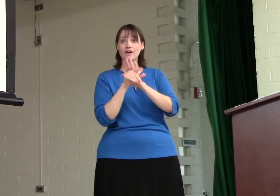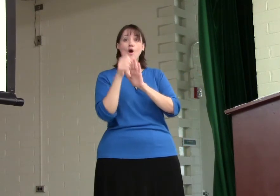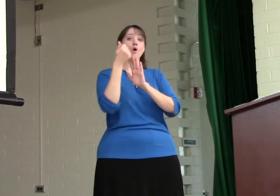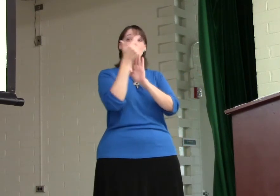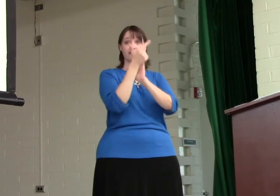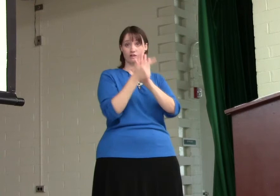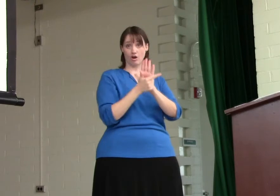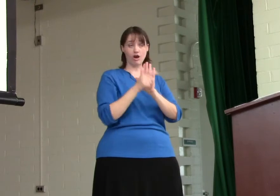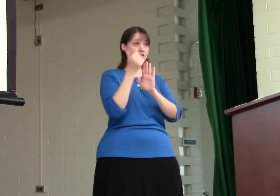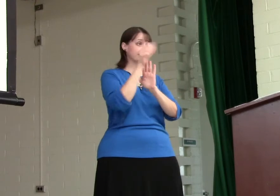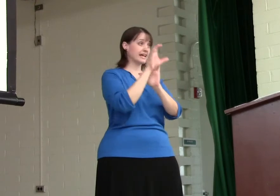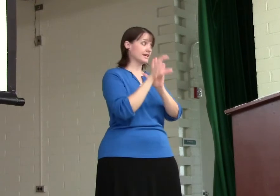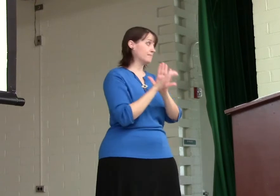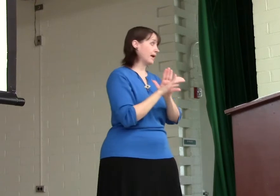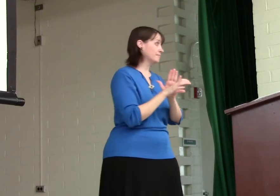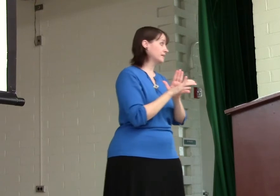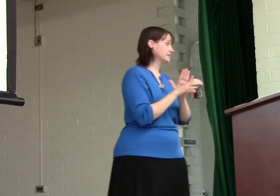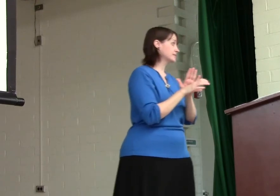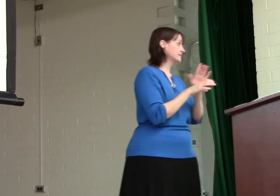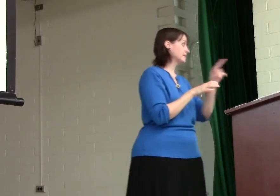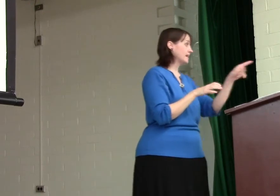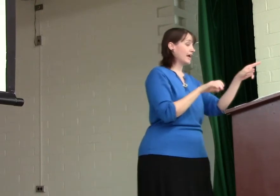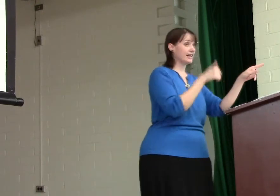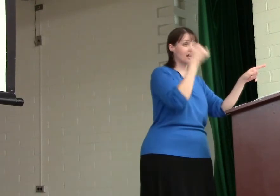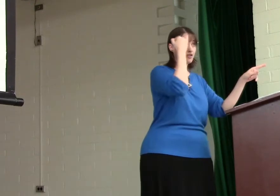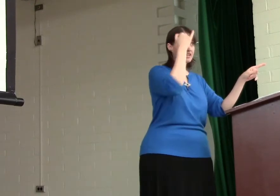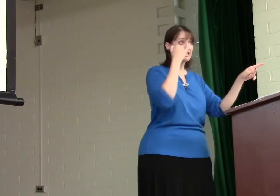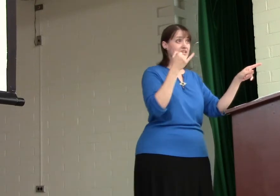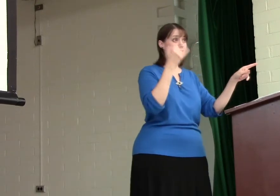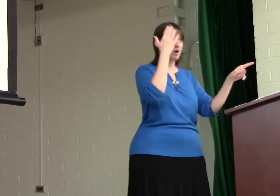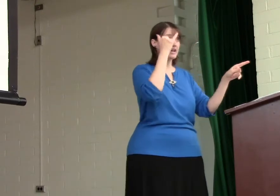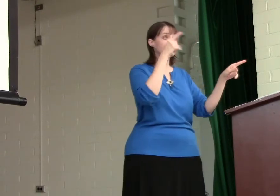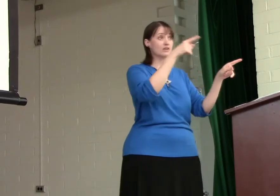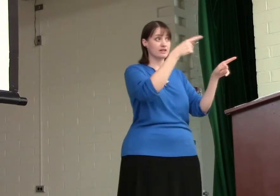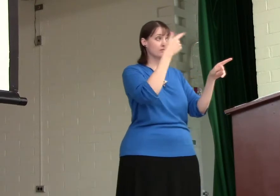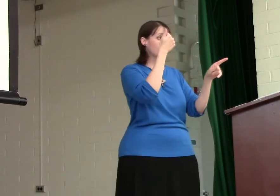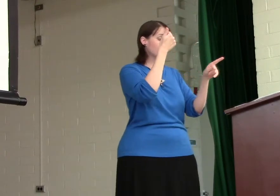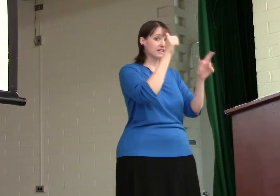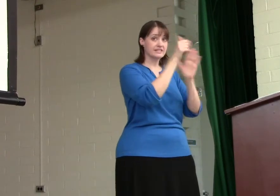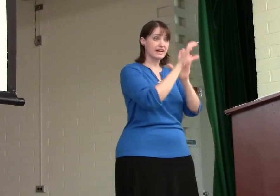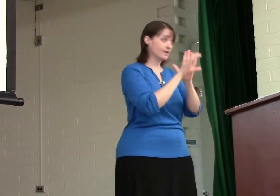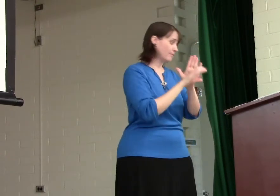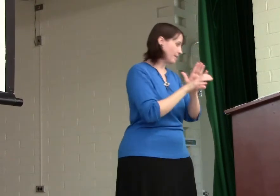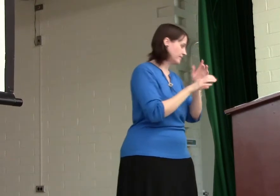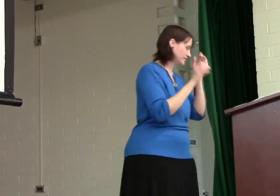Okay, the law of the Ten Commandments. Any other ideas? Why? okay, think the Ten Commandments.